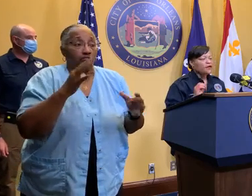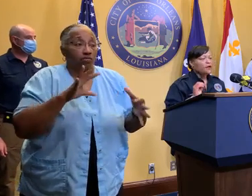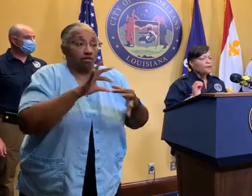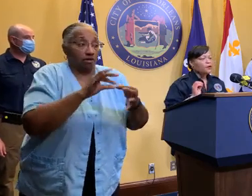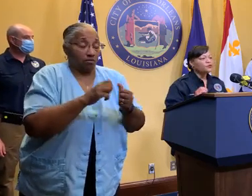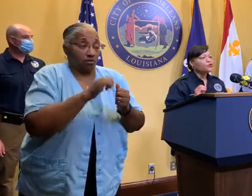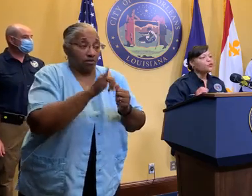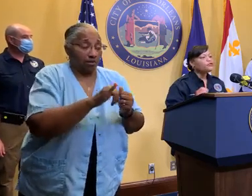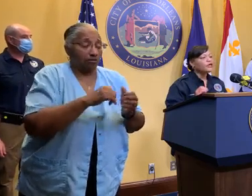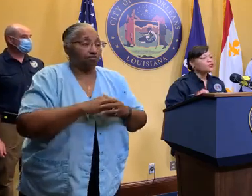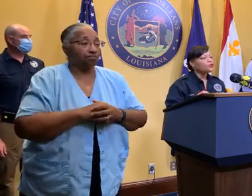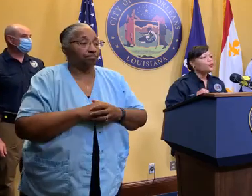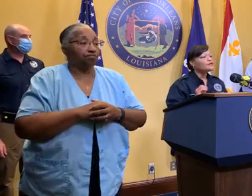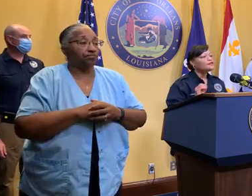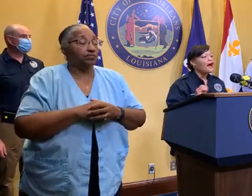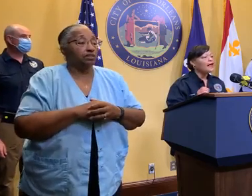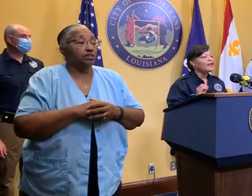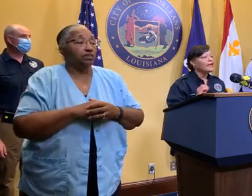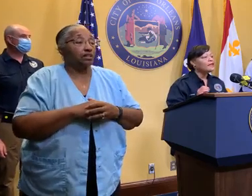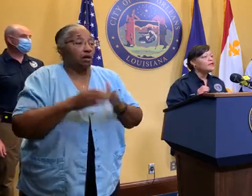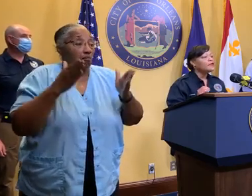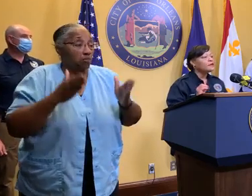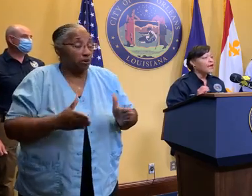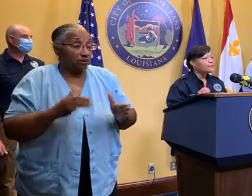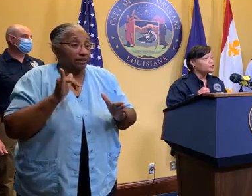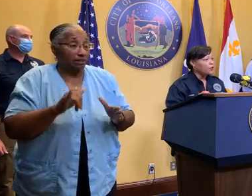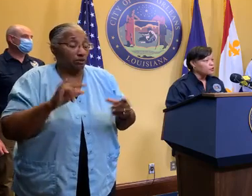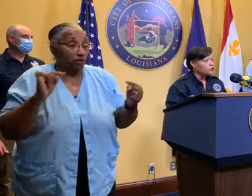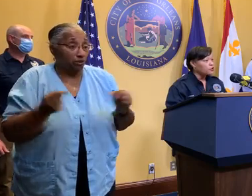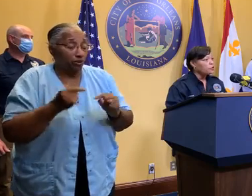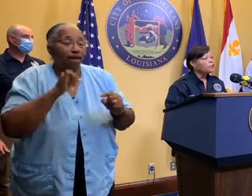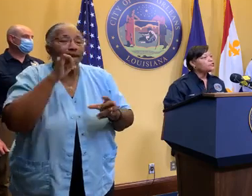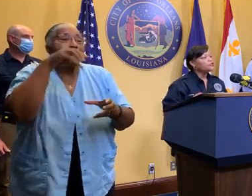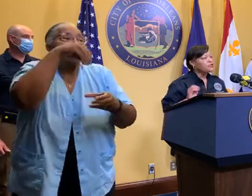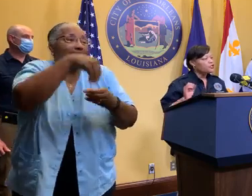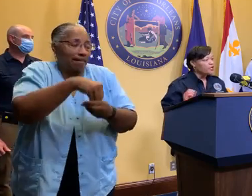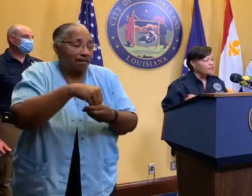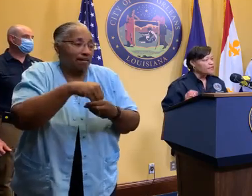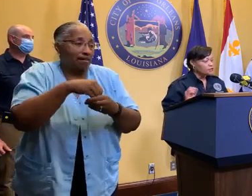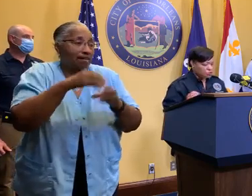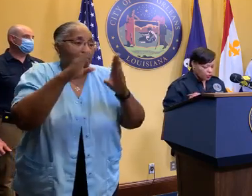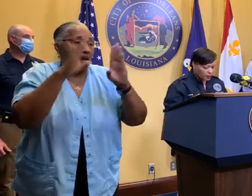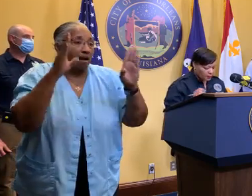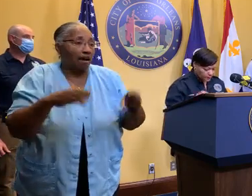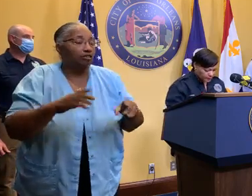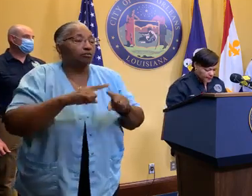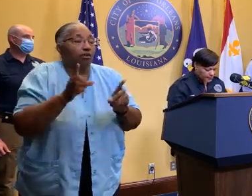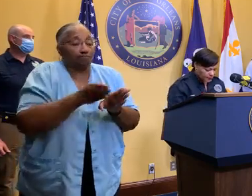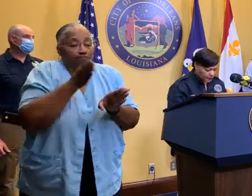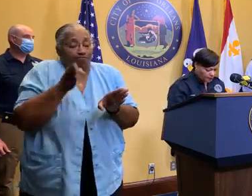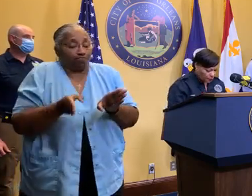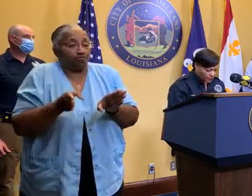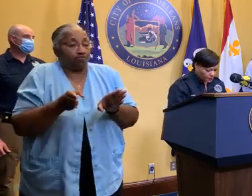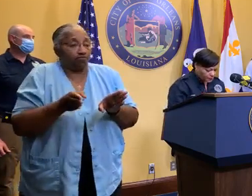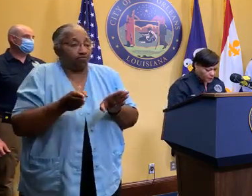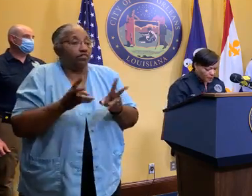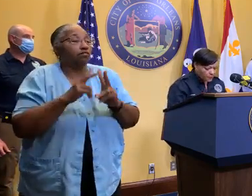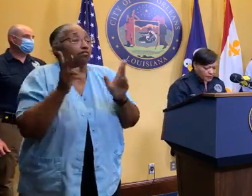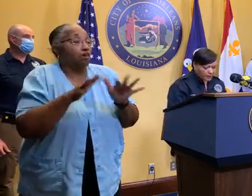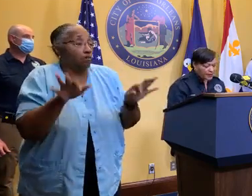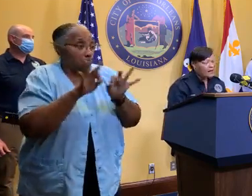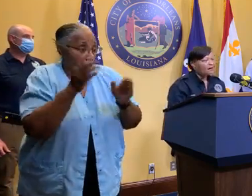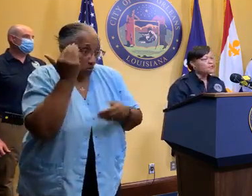The person who was injured was not in the collapse structure, just adjacent to it. That's very important.